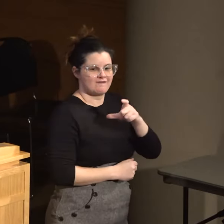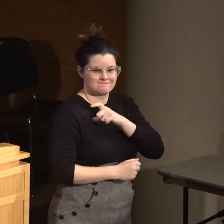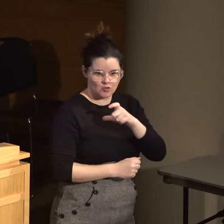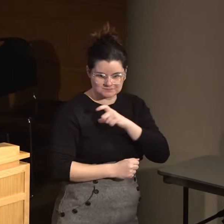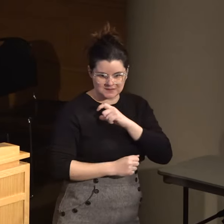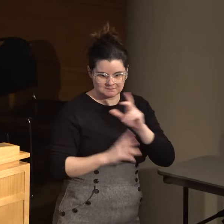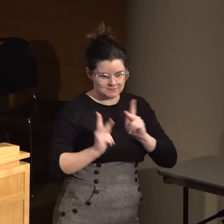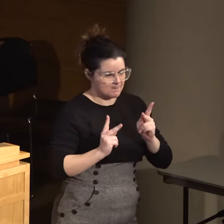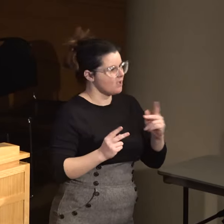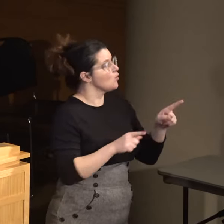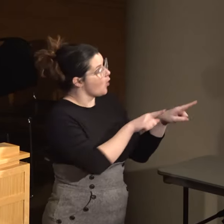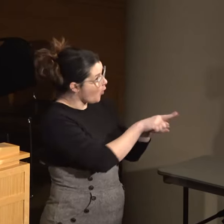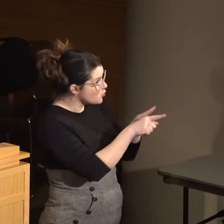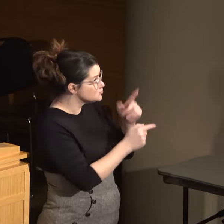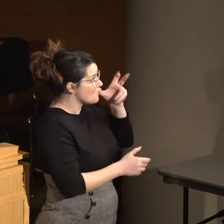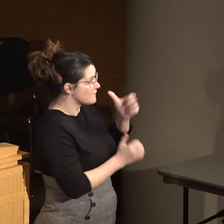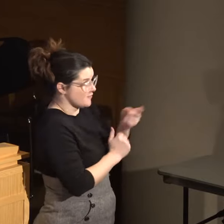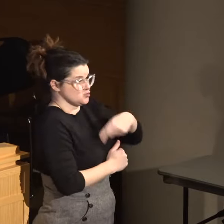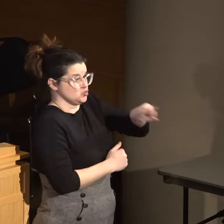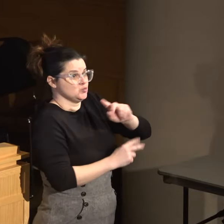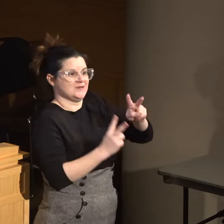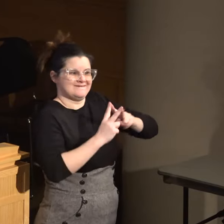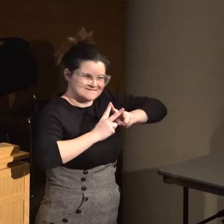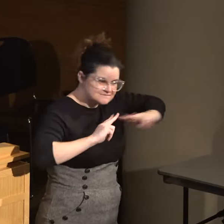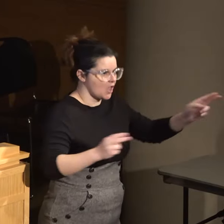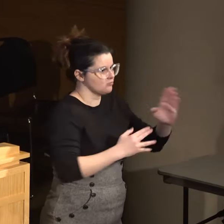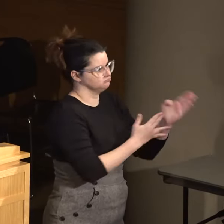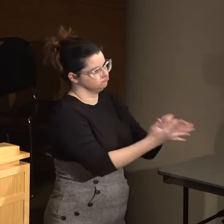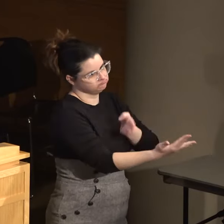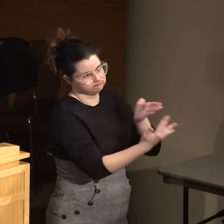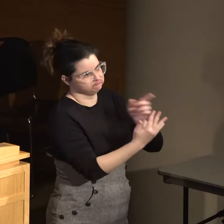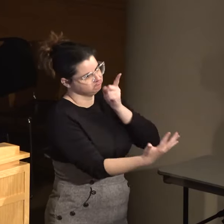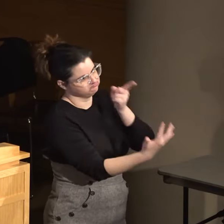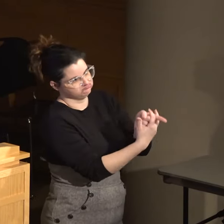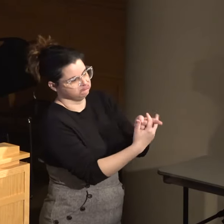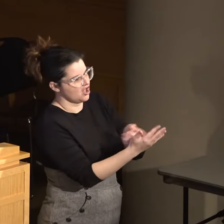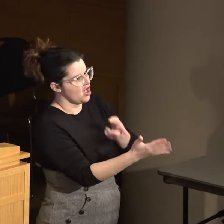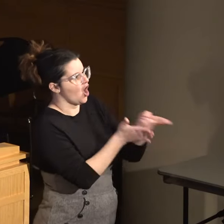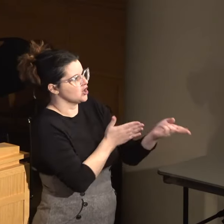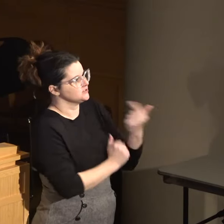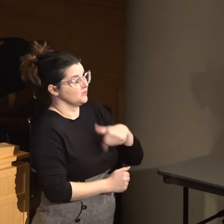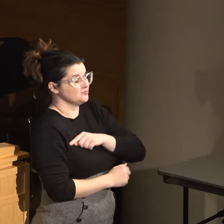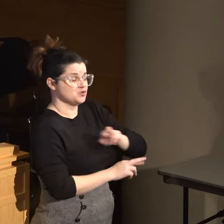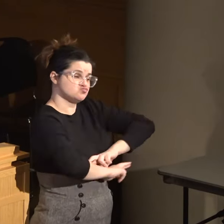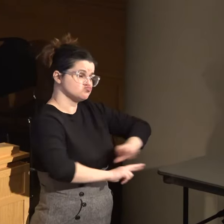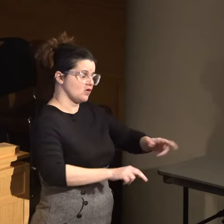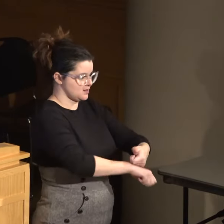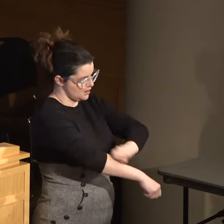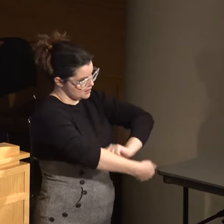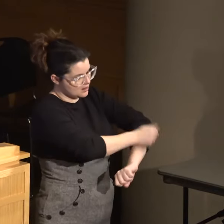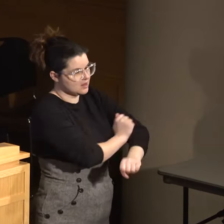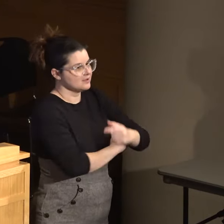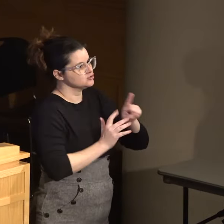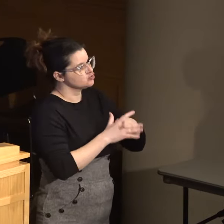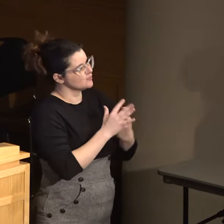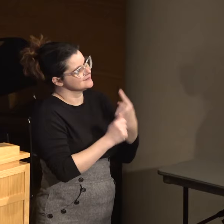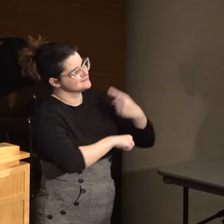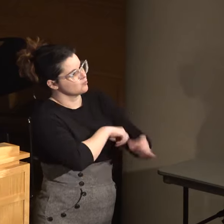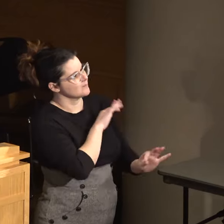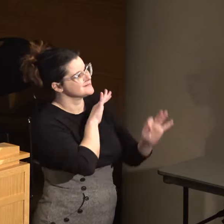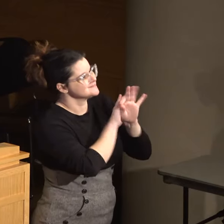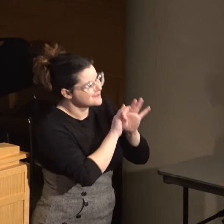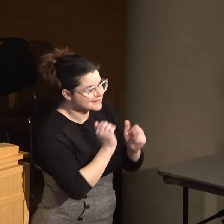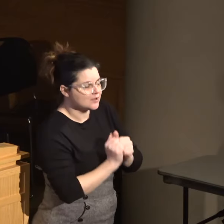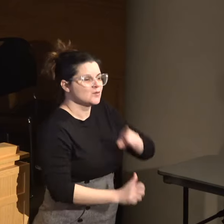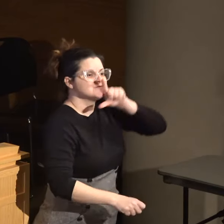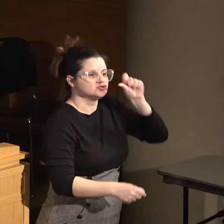officers. We also heard from you. You were very candid with us. We are ready to get started the day that we are selected, and we